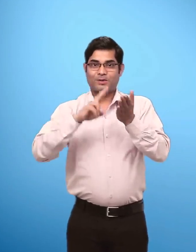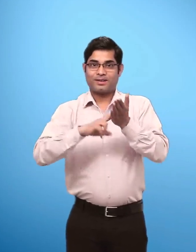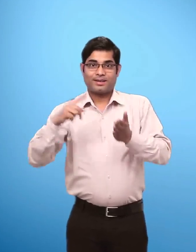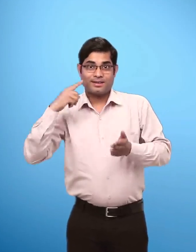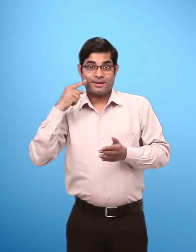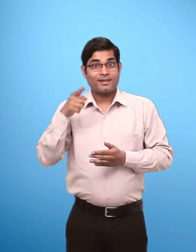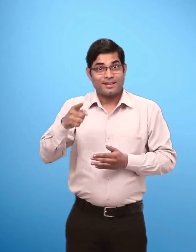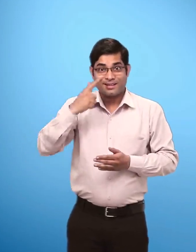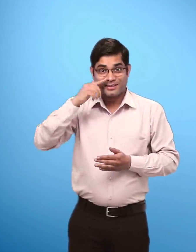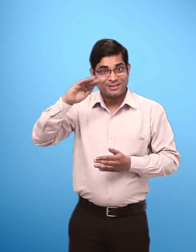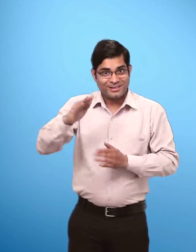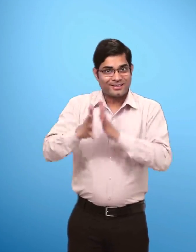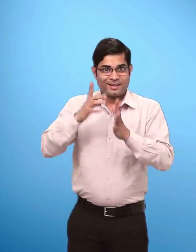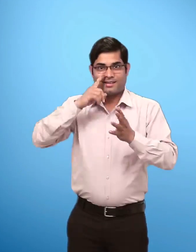Sony Has to fix